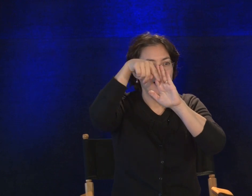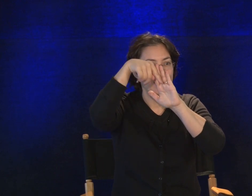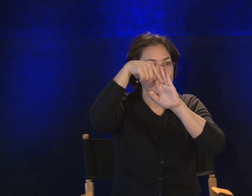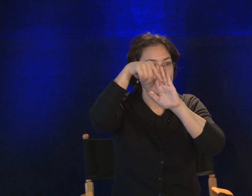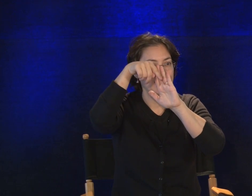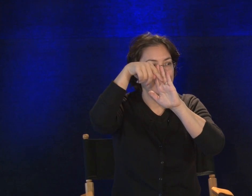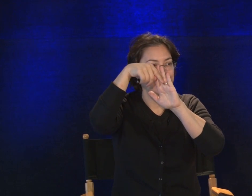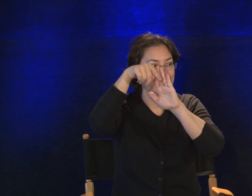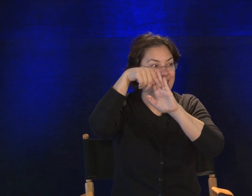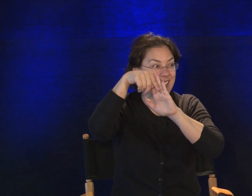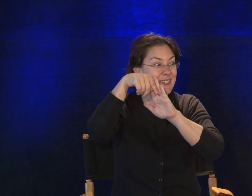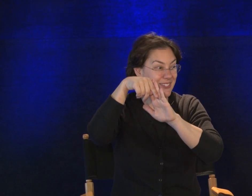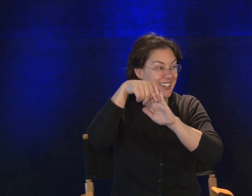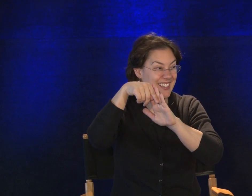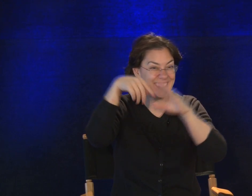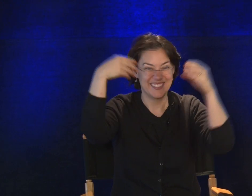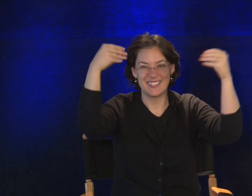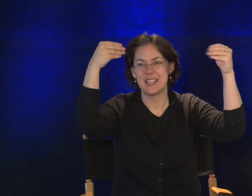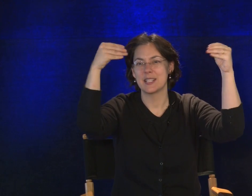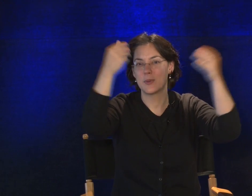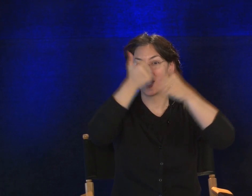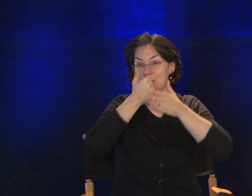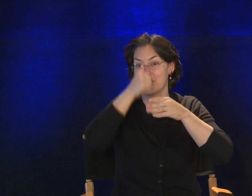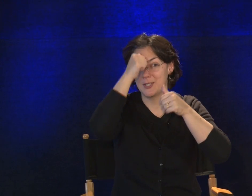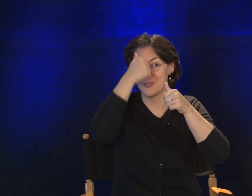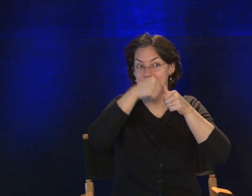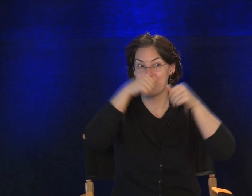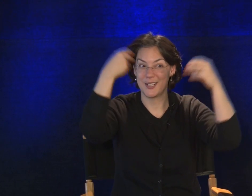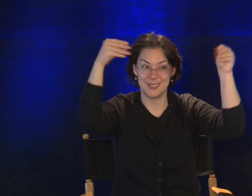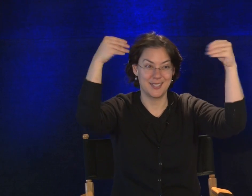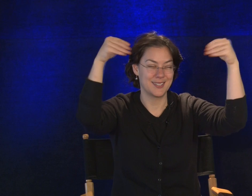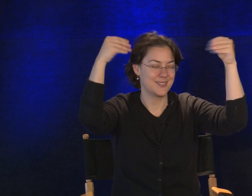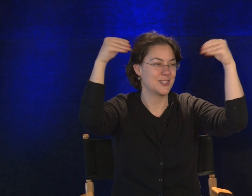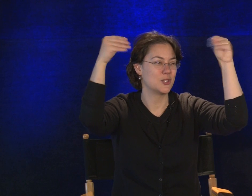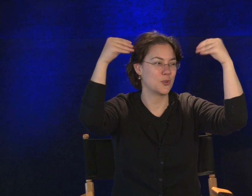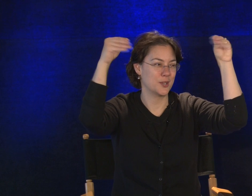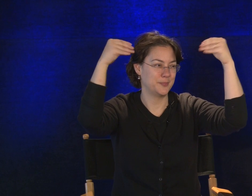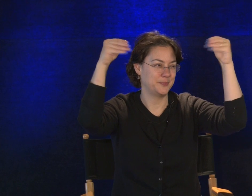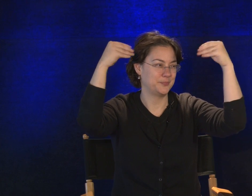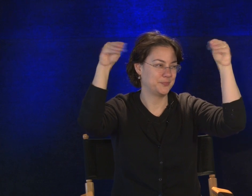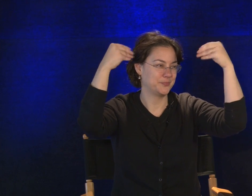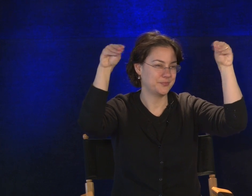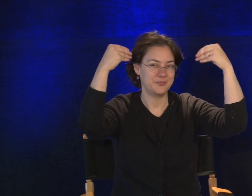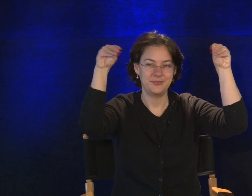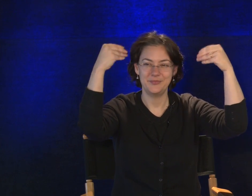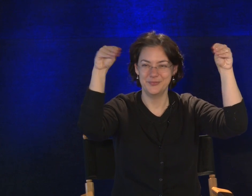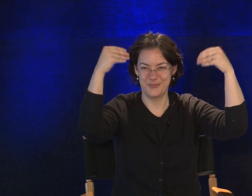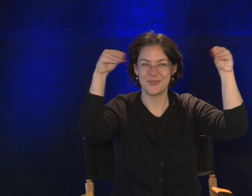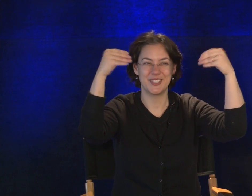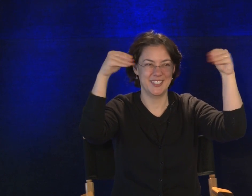ding, ding, ding, ding, ding, ding, ding, right? That's what helps me to remember that sign. Store. Good.